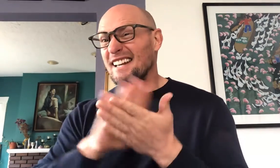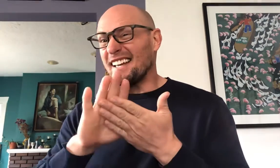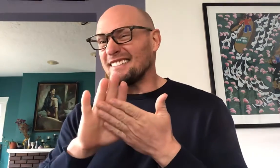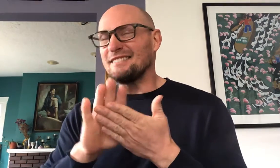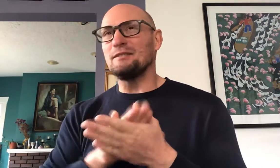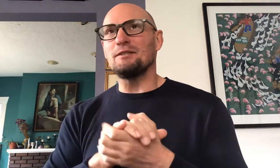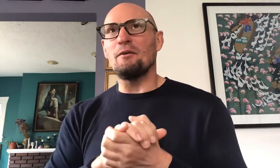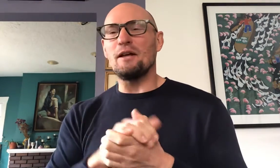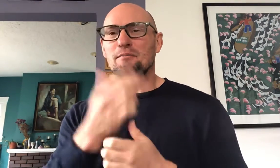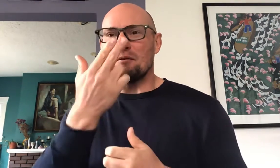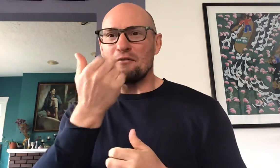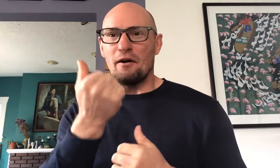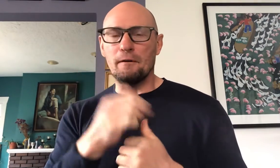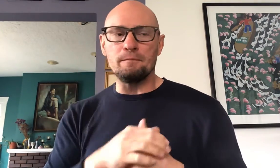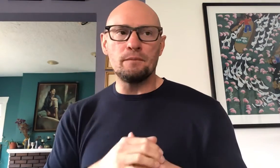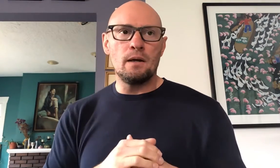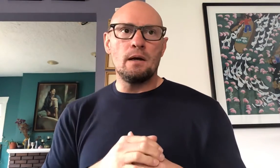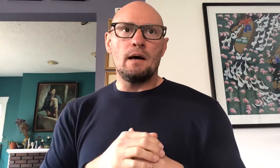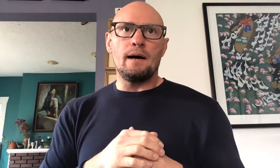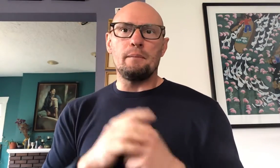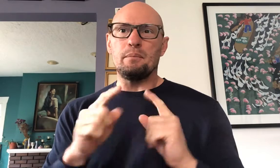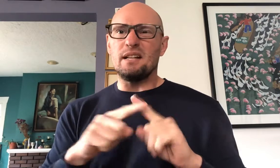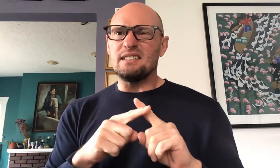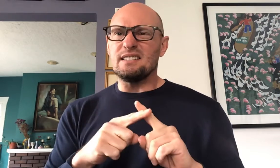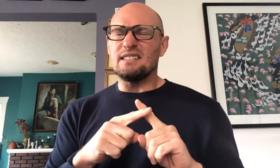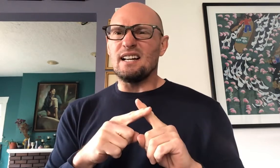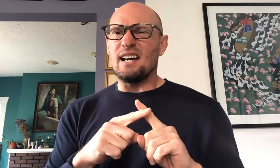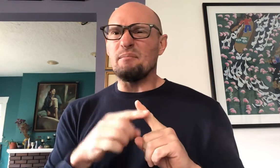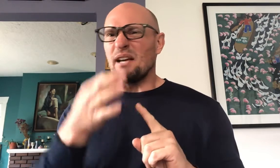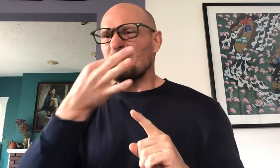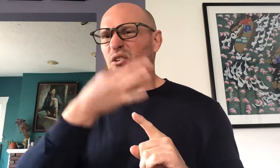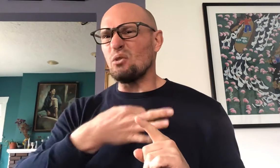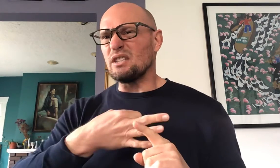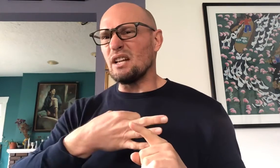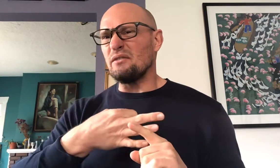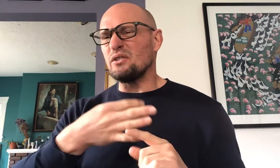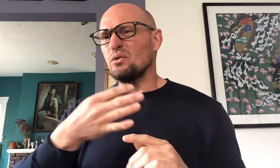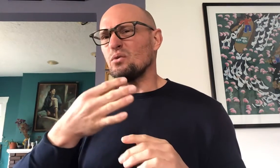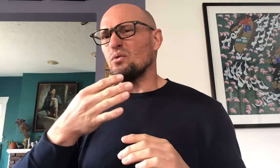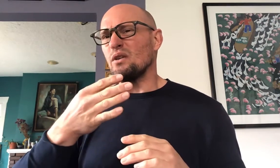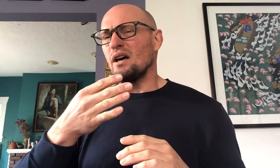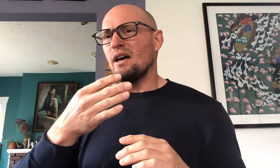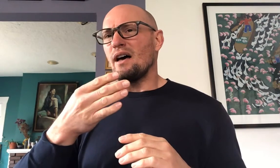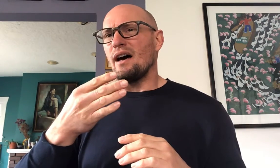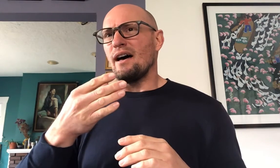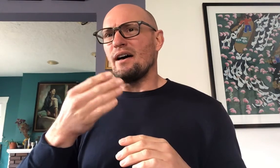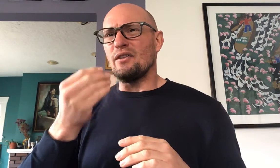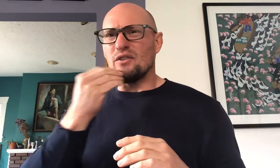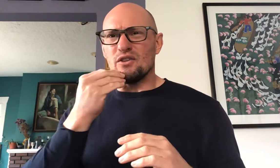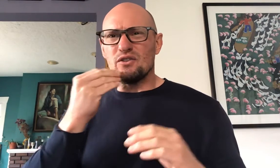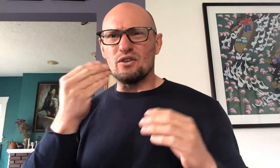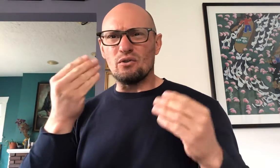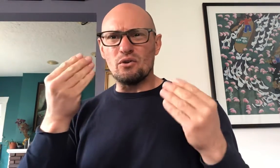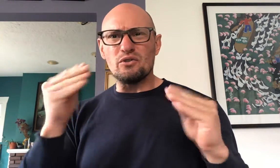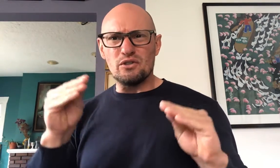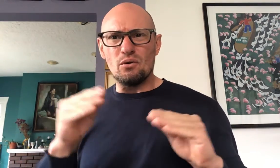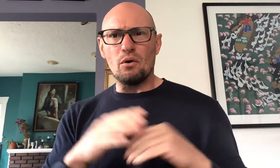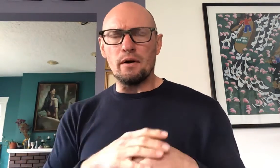nice so that's been fun plus I'm like close enough to the grocery store